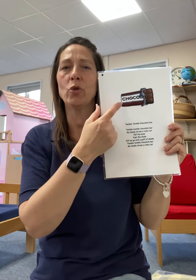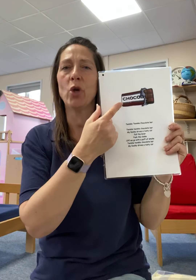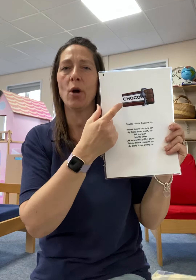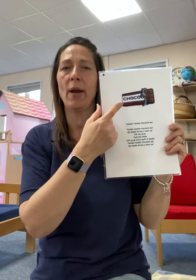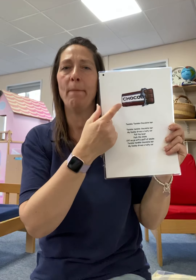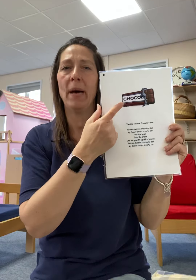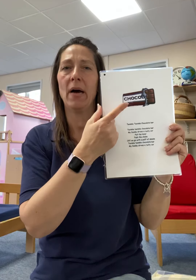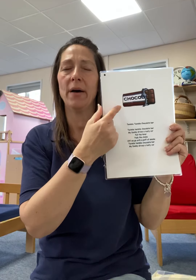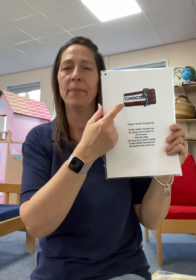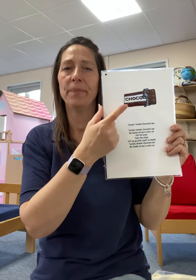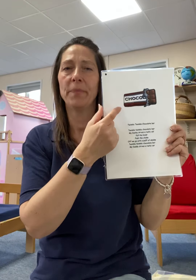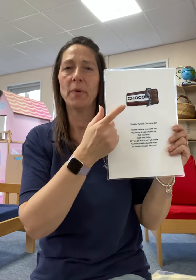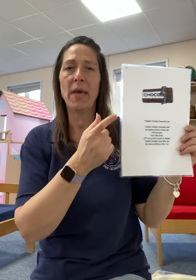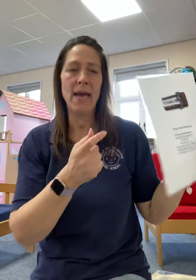chocolate bar. Okay.